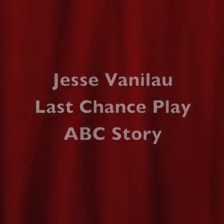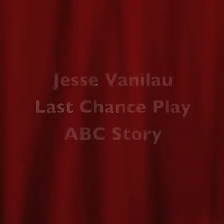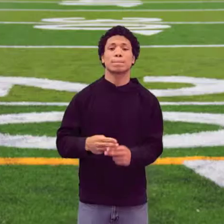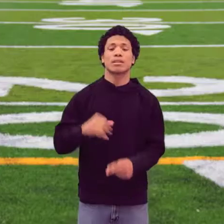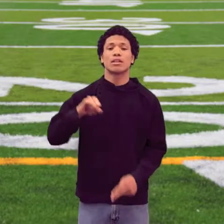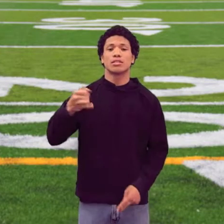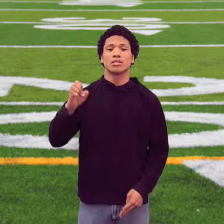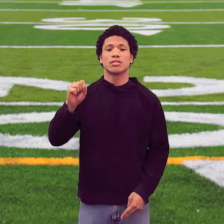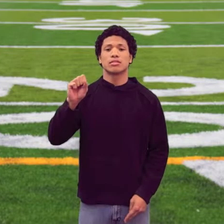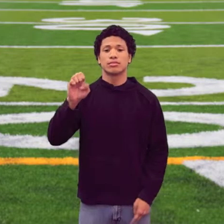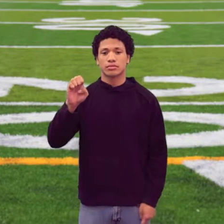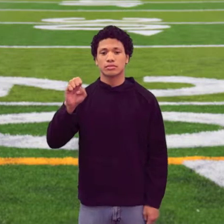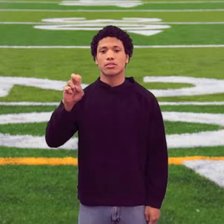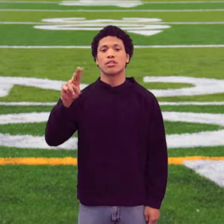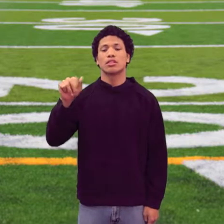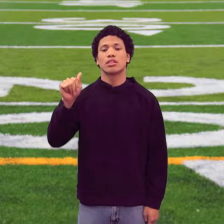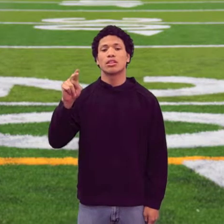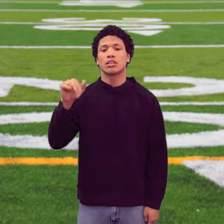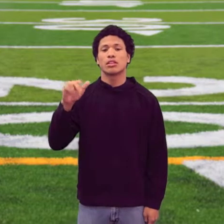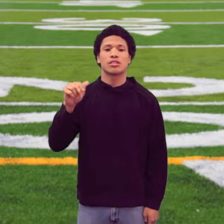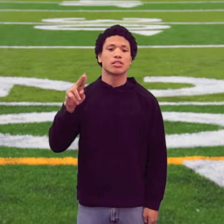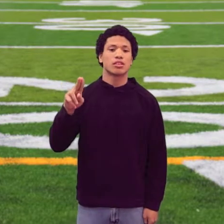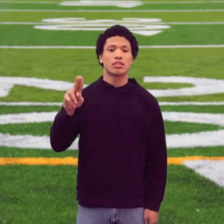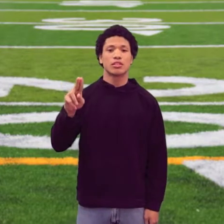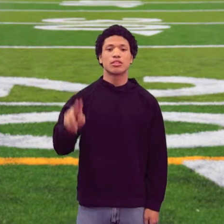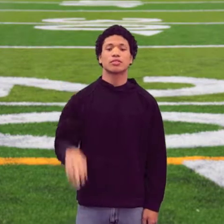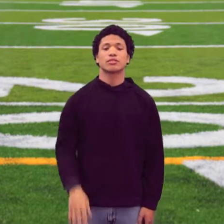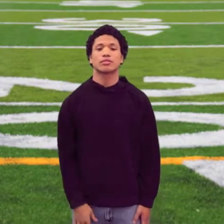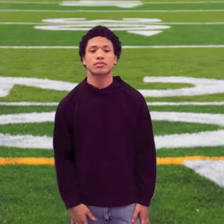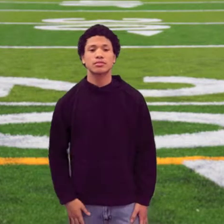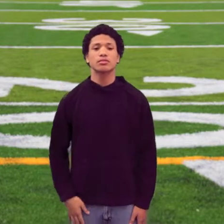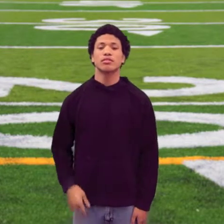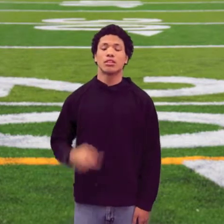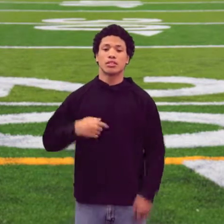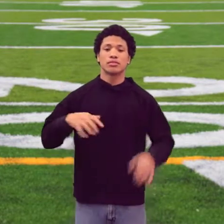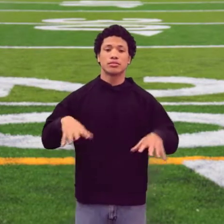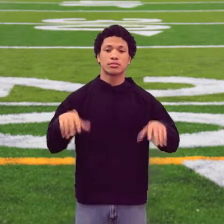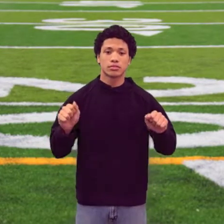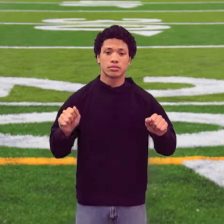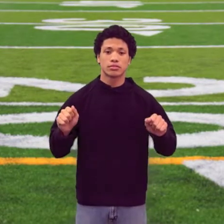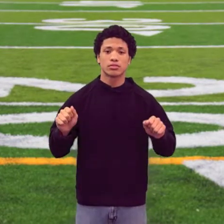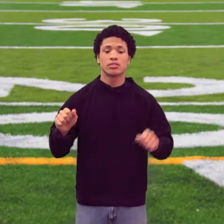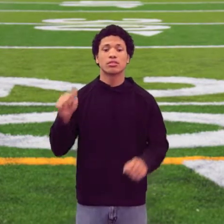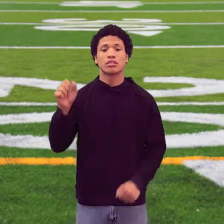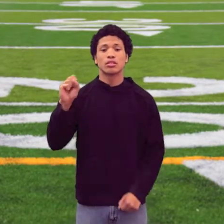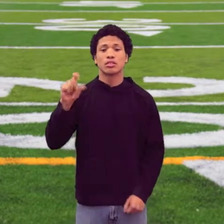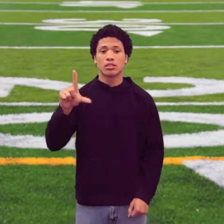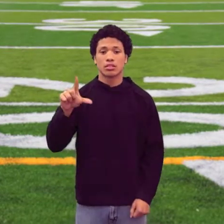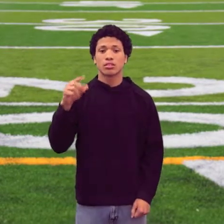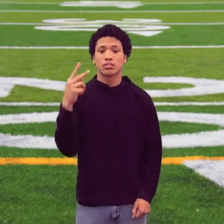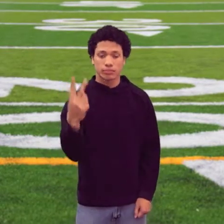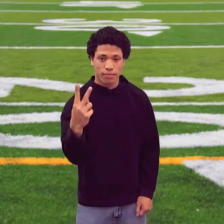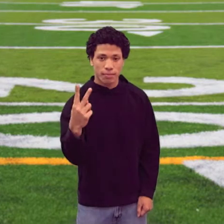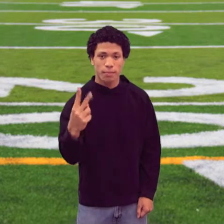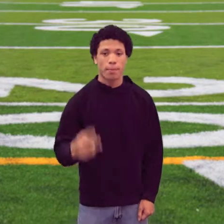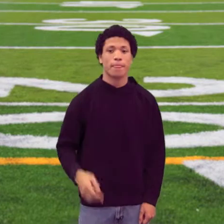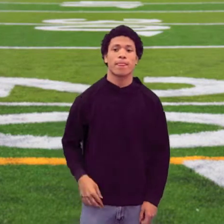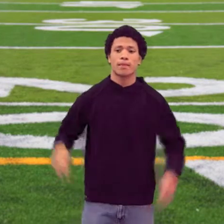I just had a race car bed when I was younger, but I saw a picture, it was like T-Rex head hanging above the bed. the bed is my bed.